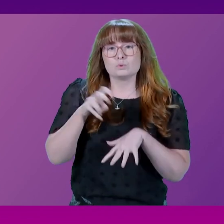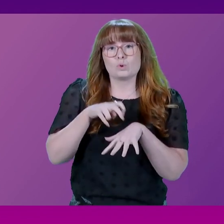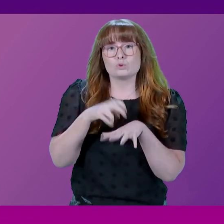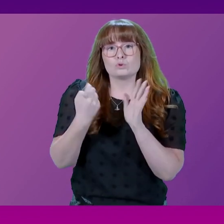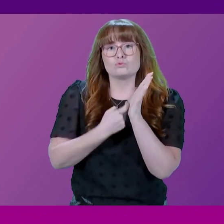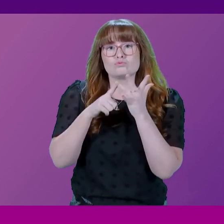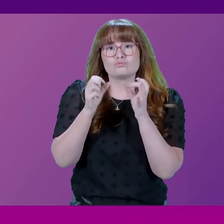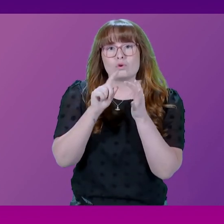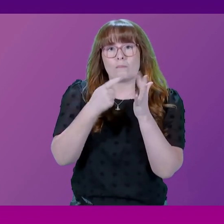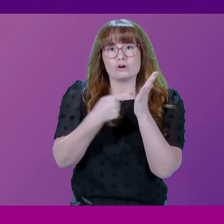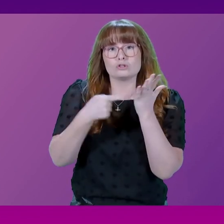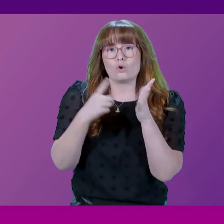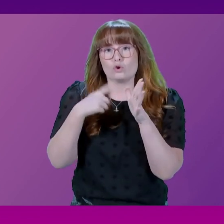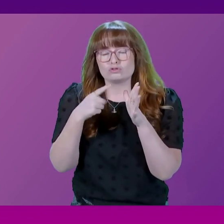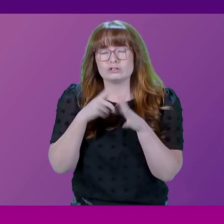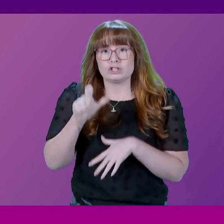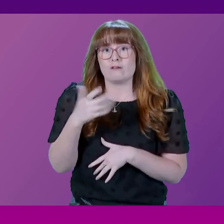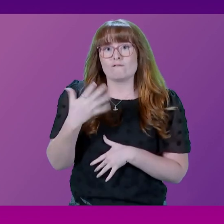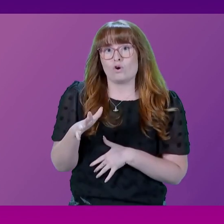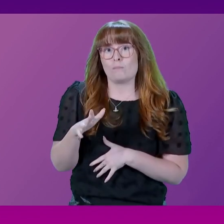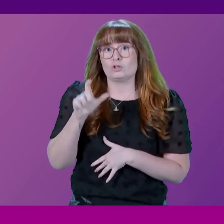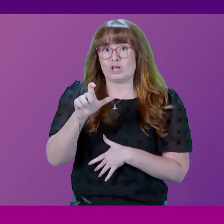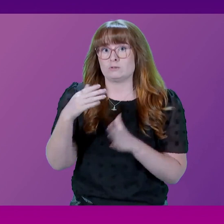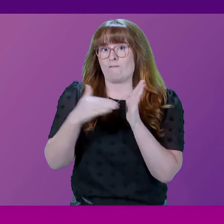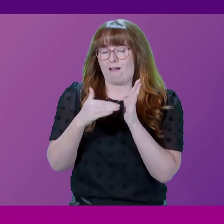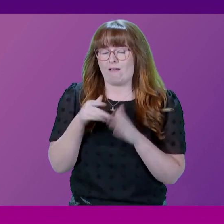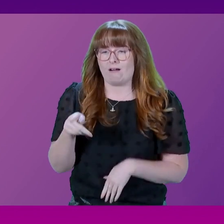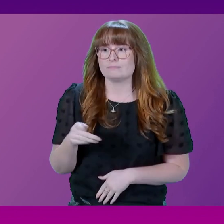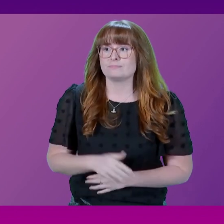Andrzejczyk, Ambassador of Slovakia to the United Kingdom.